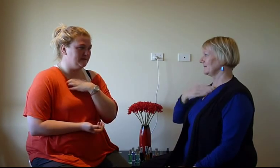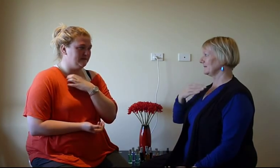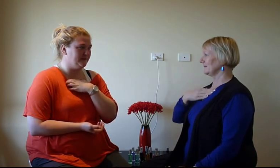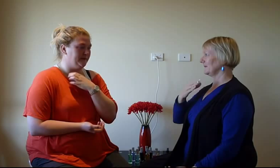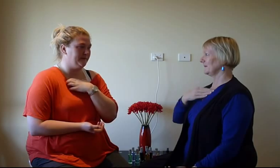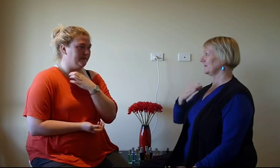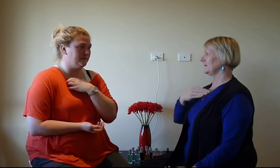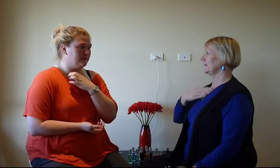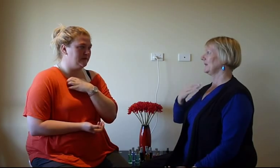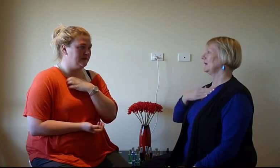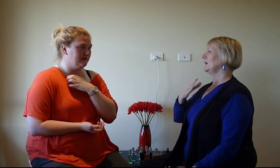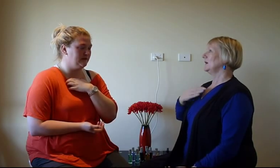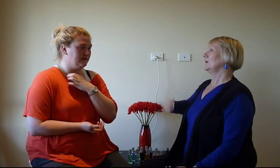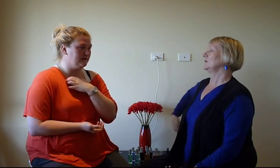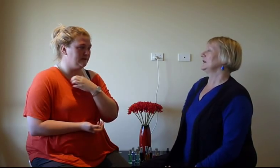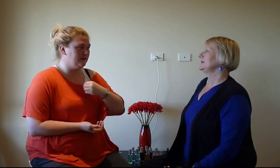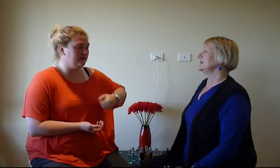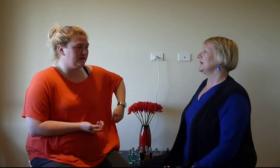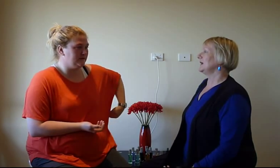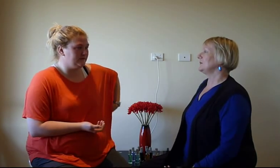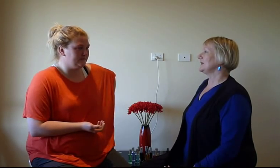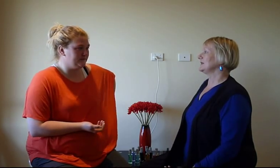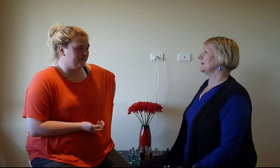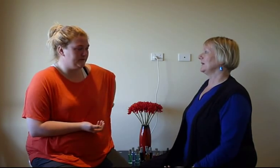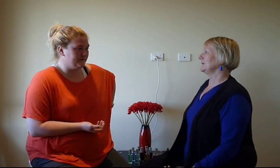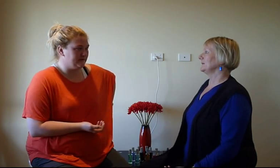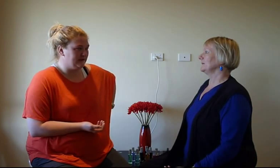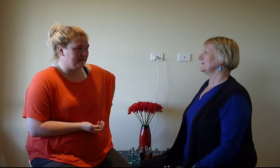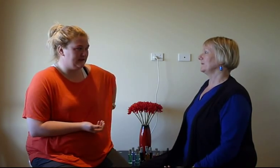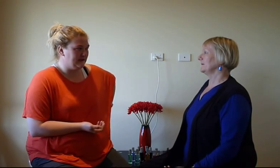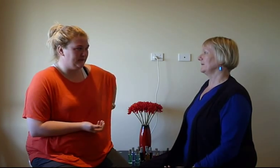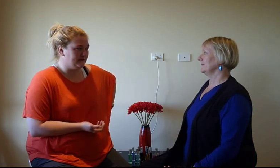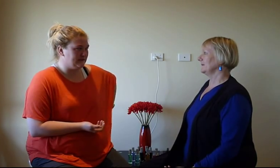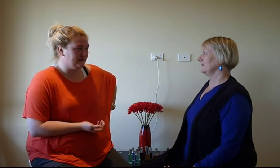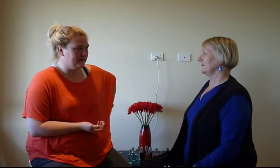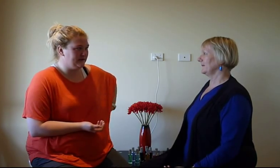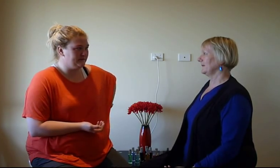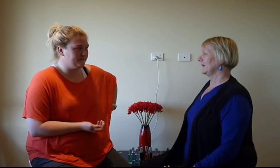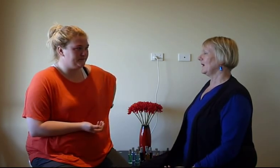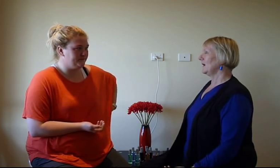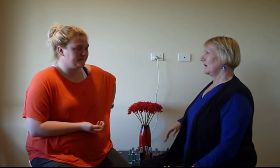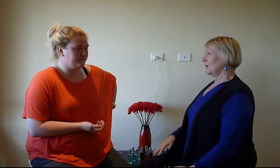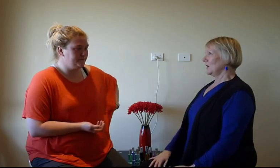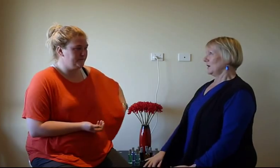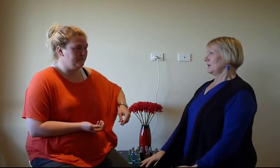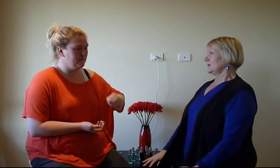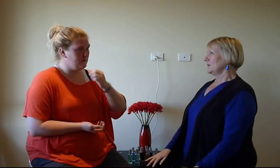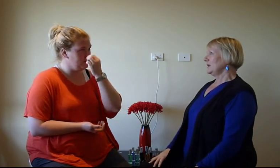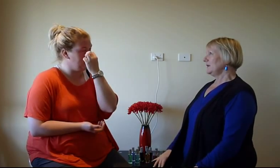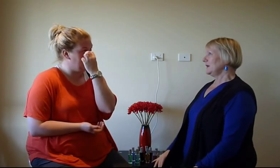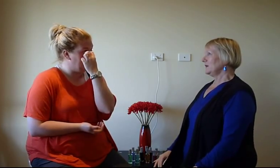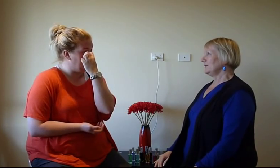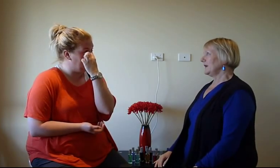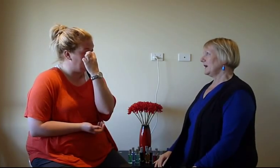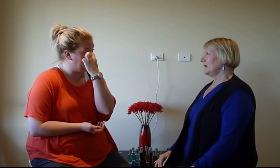disappointing people. Releasing it out of my stomach. Releasing it out of my stomach. So when you think of that